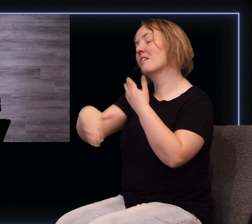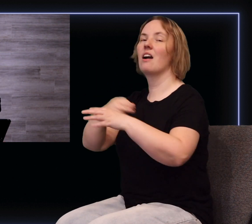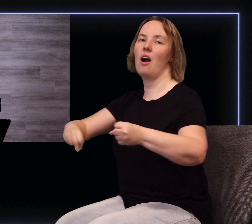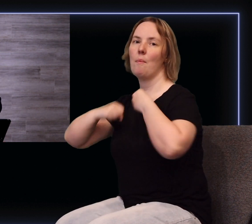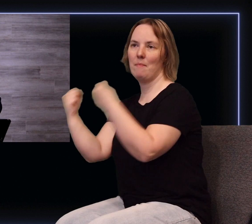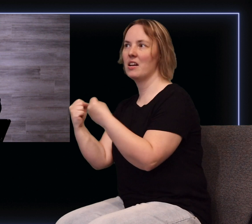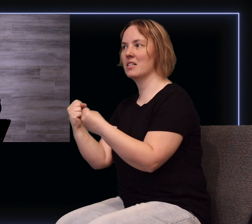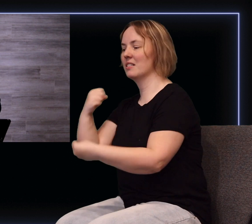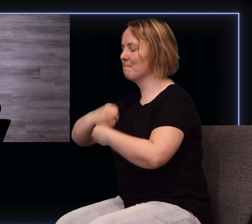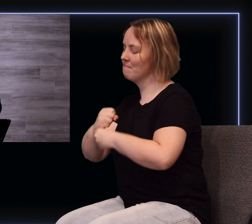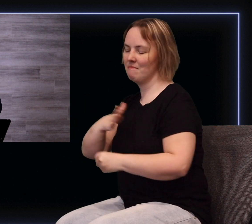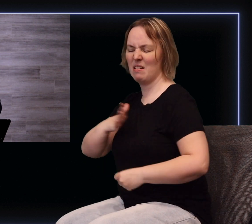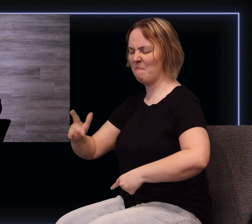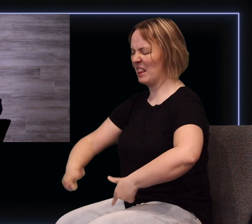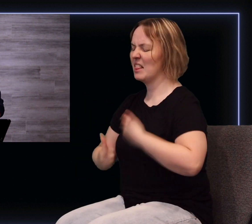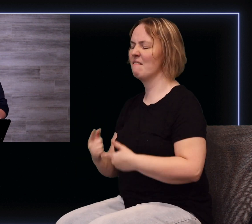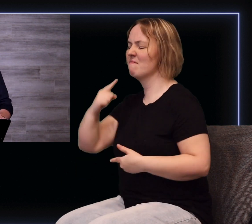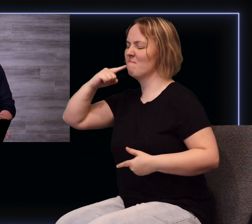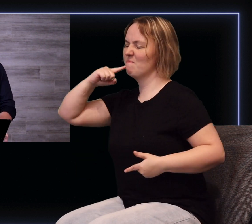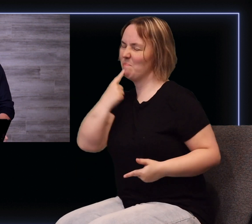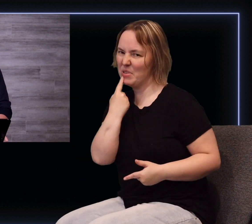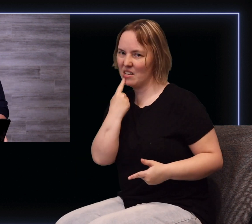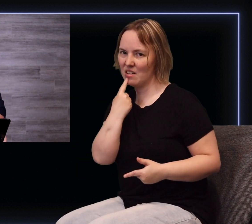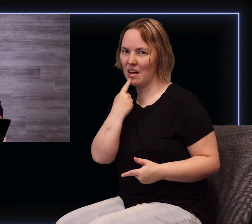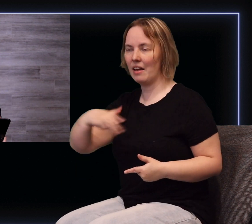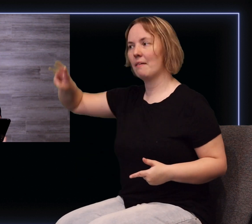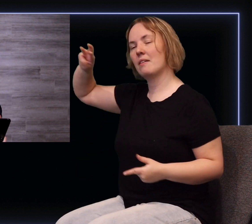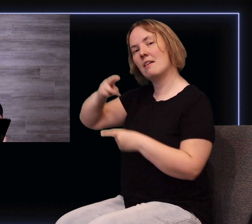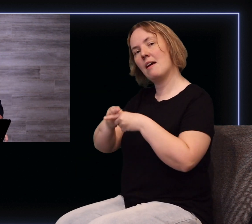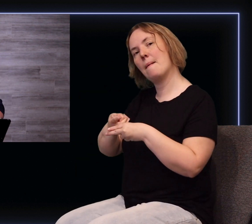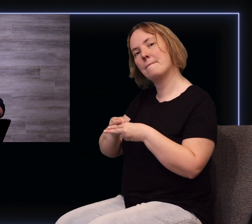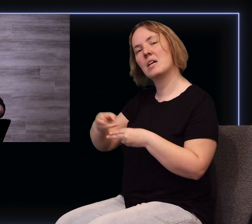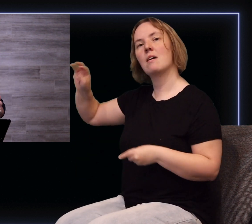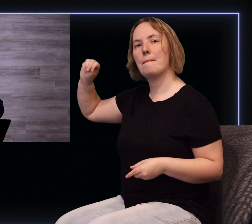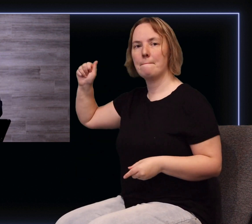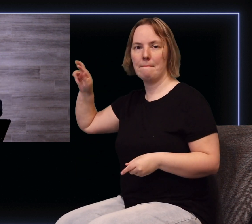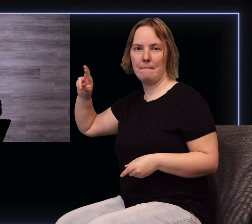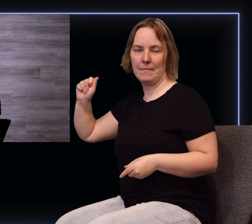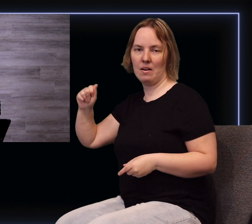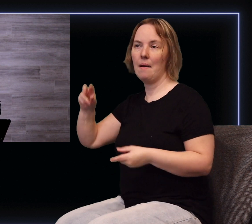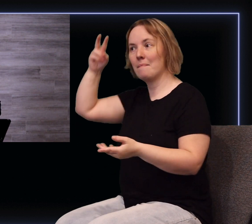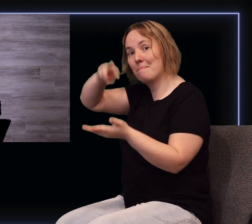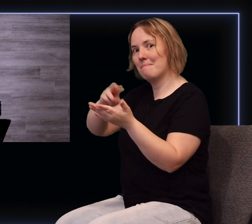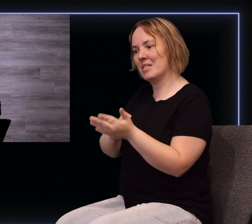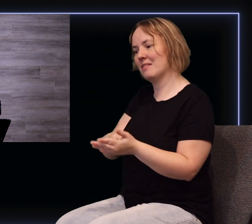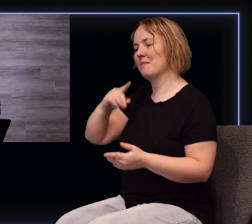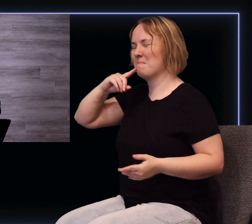has made my life bitter. And that's what the word Marah, or the name Marah, means. It means bitter. In other words,